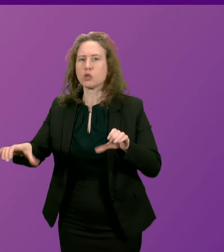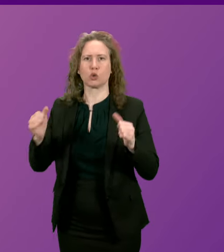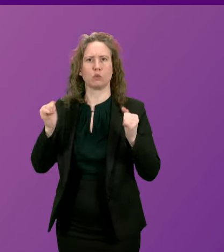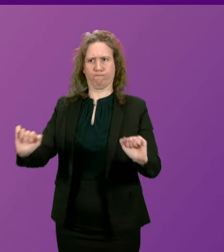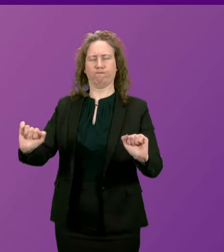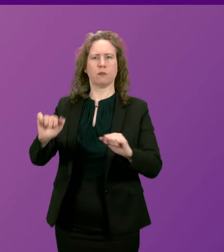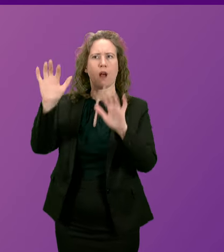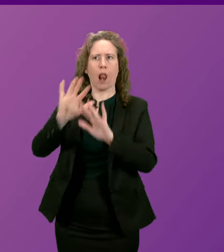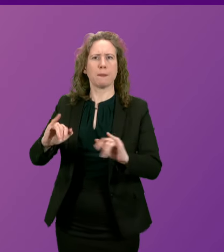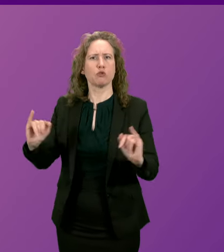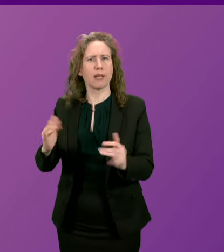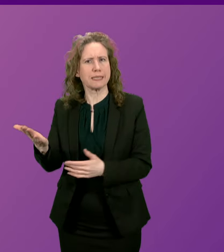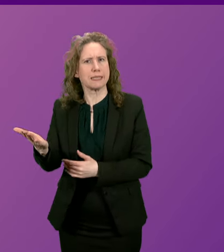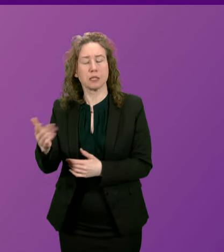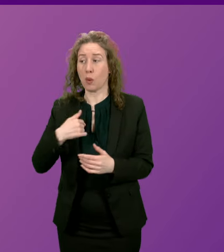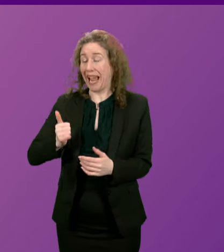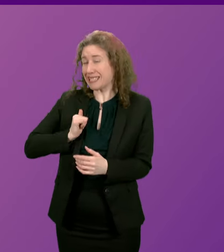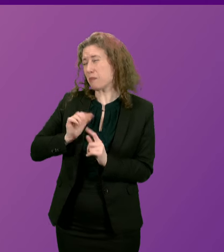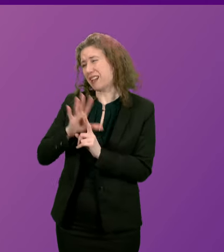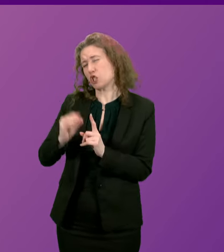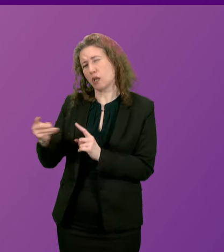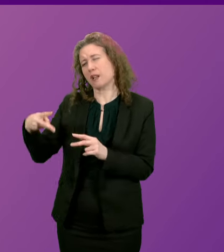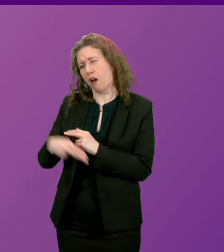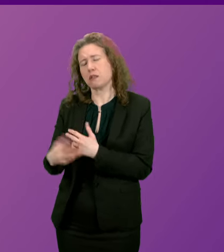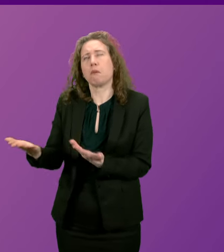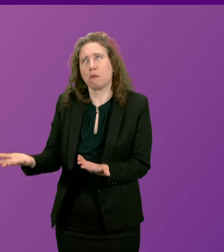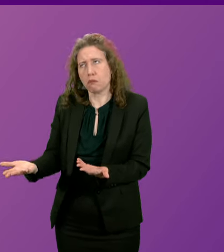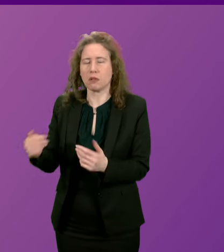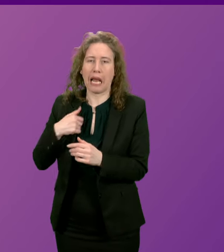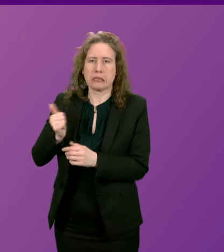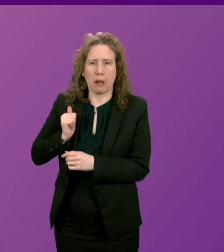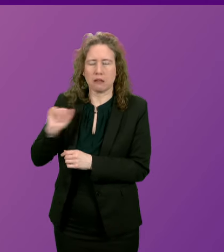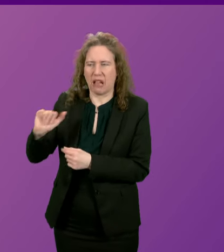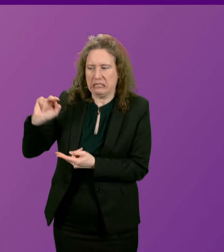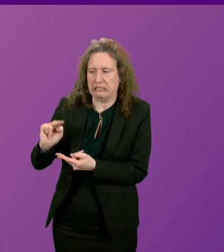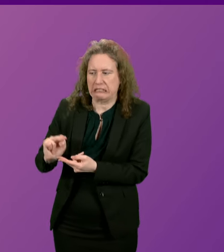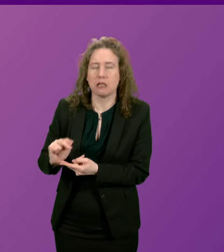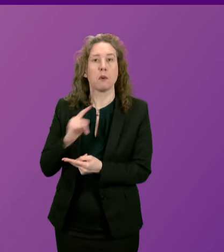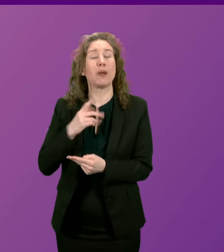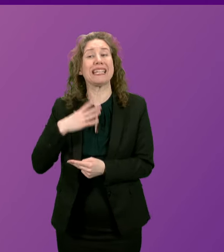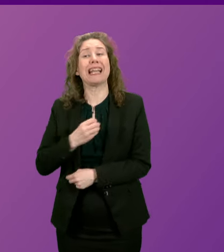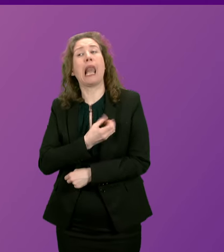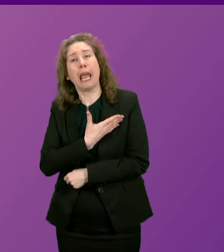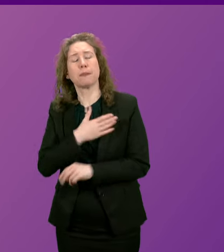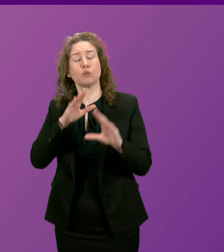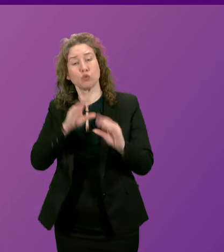the climate crisis we expect the Conservatives to cut our capital budget to the bone what we need Labour to do is move away from Tory tax and